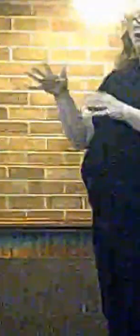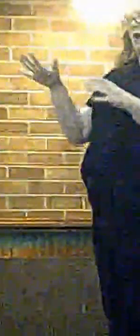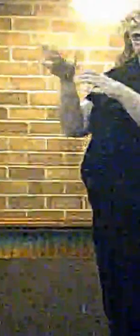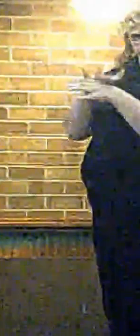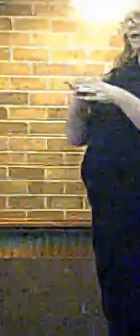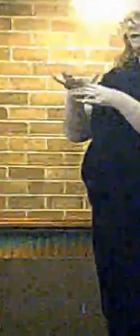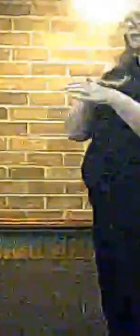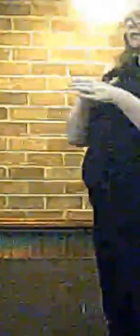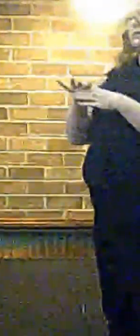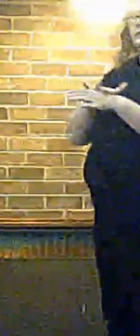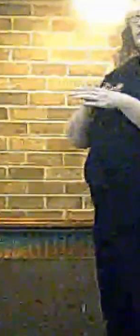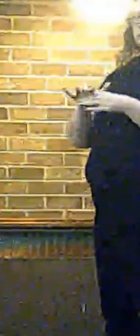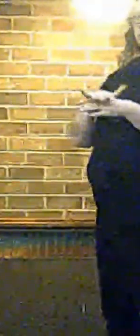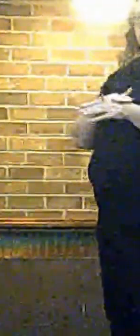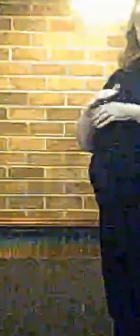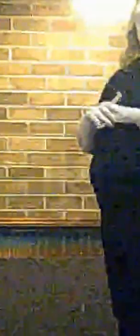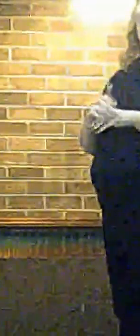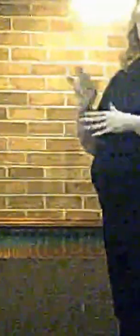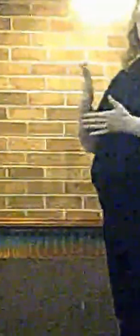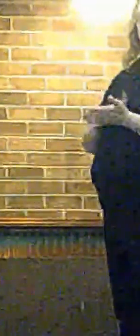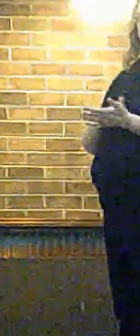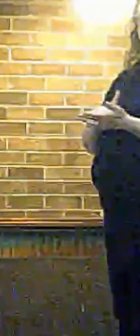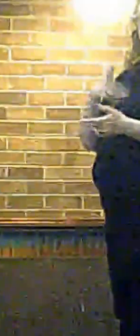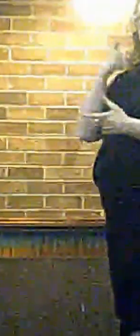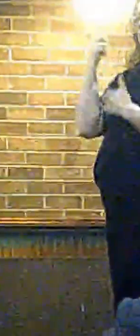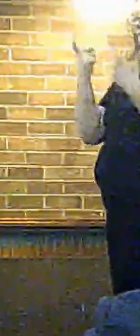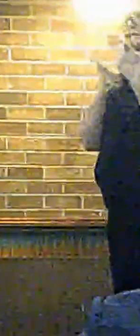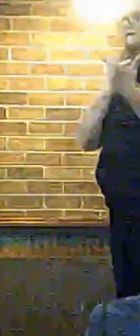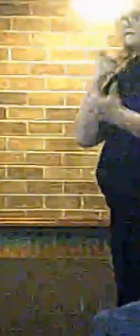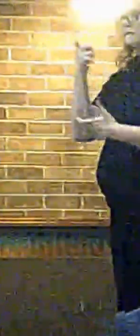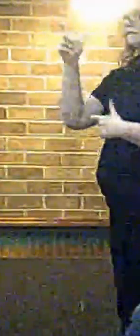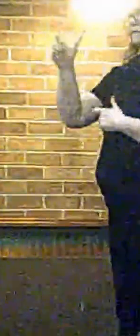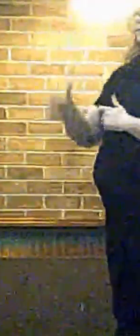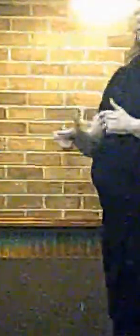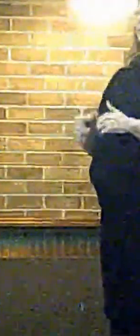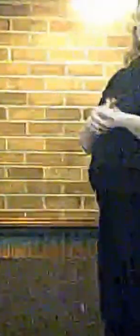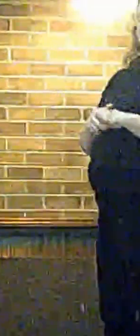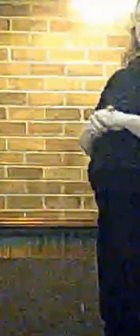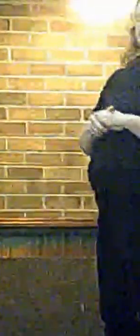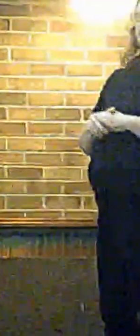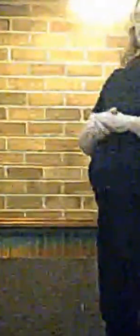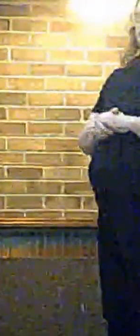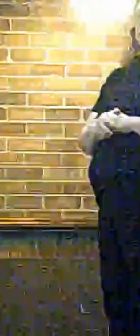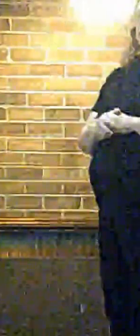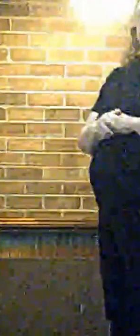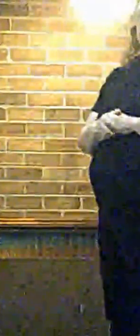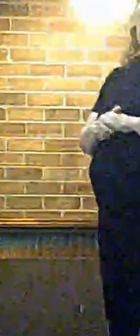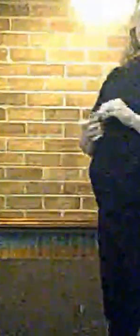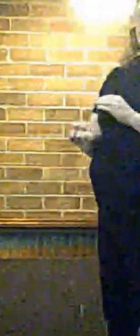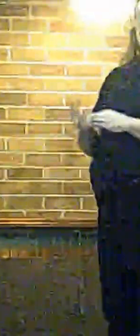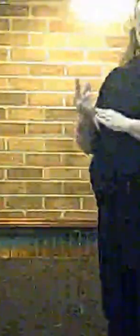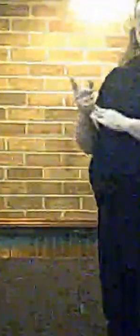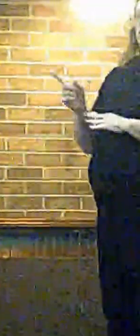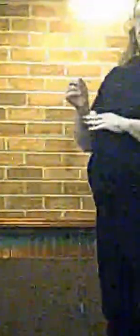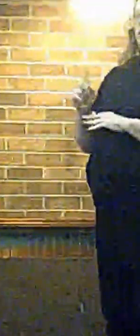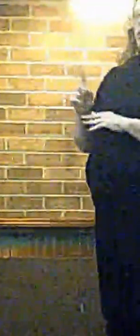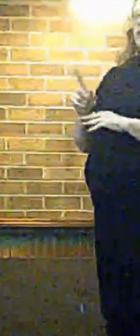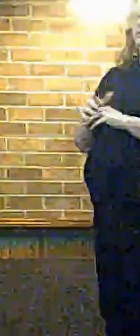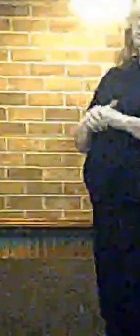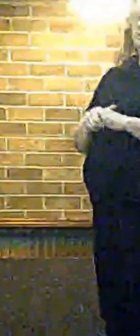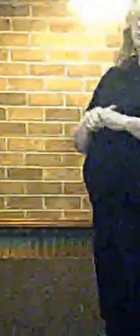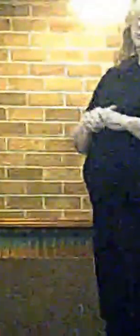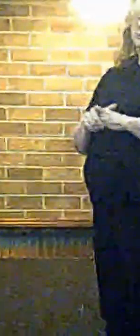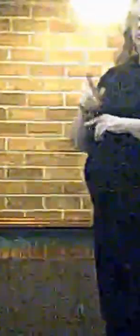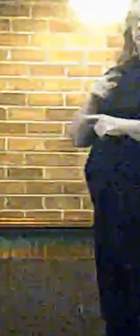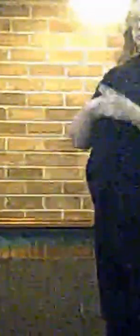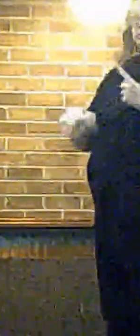Obviously, if I can just look inside, would find somewhere out of That's kind of line offices that you have. The issue is... We're all